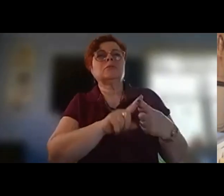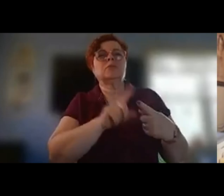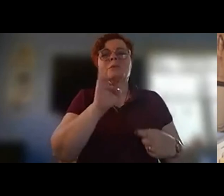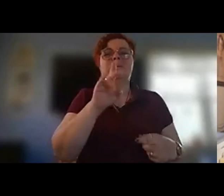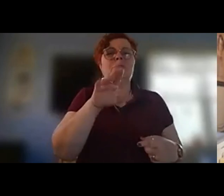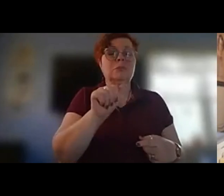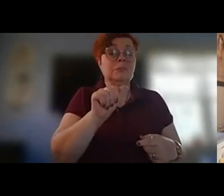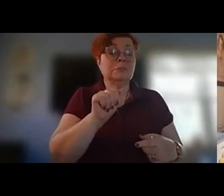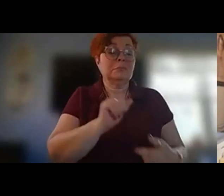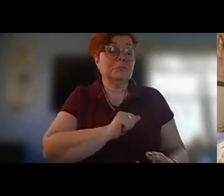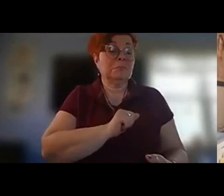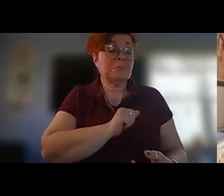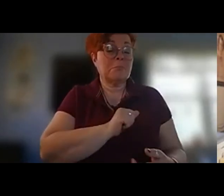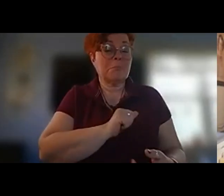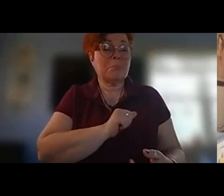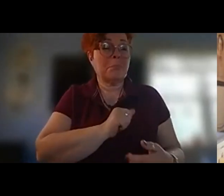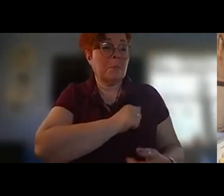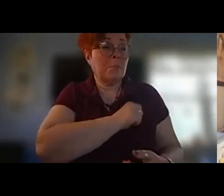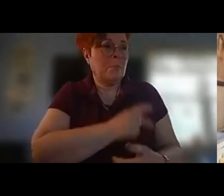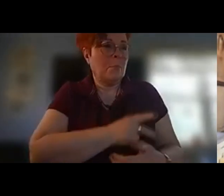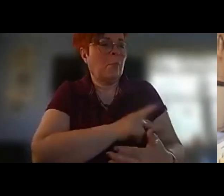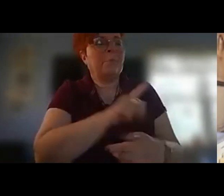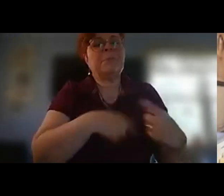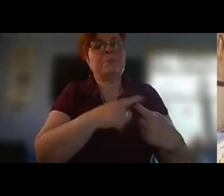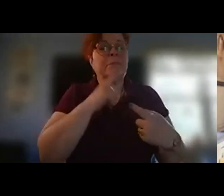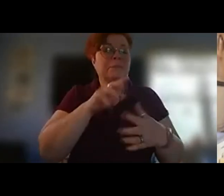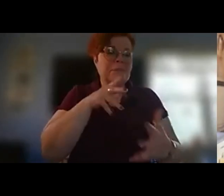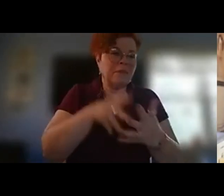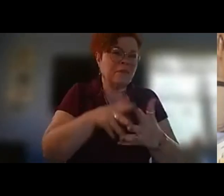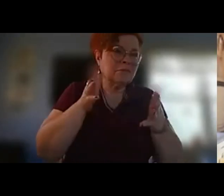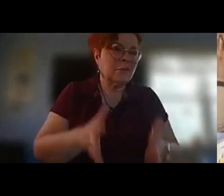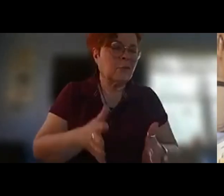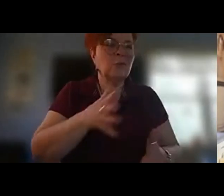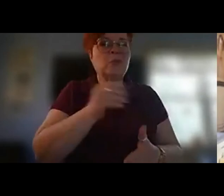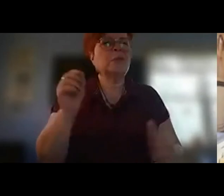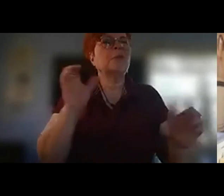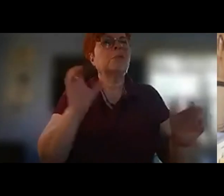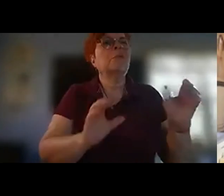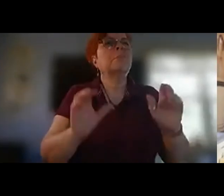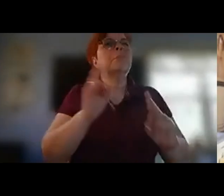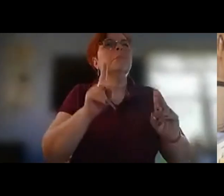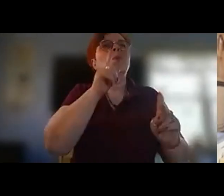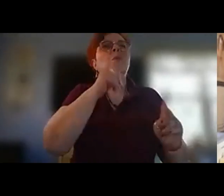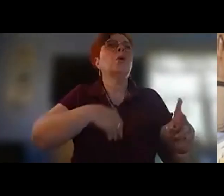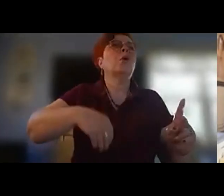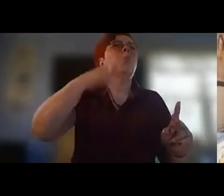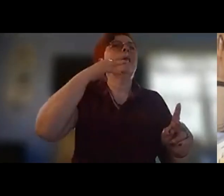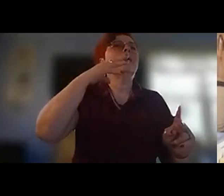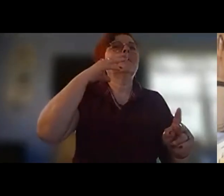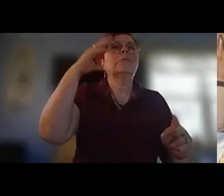has to do with the settlers and people who you know who uh white white white colonial uh